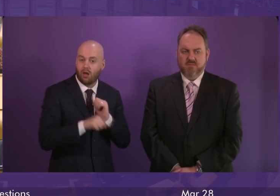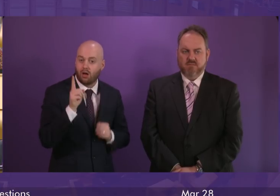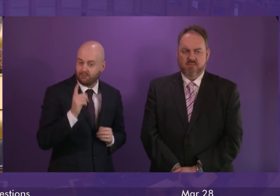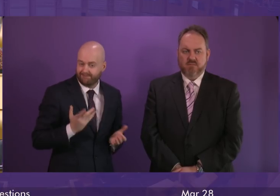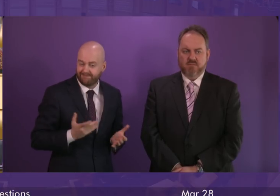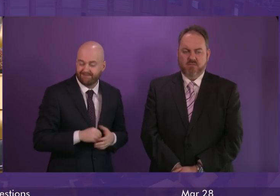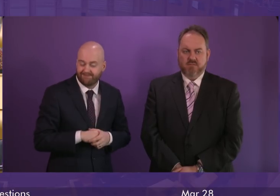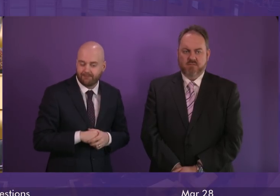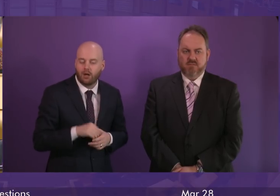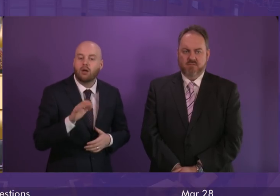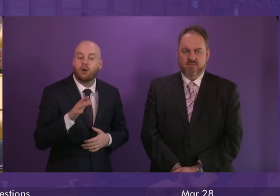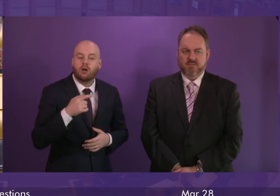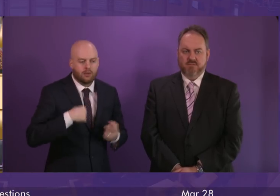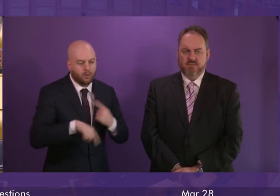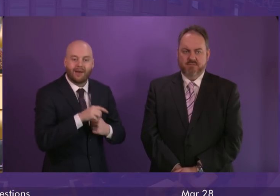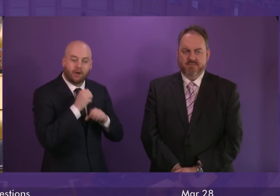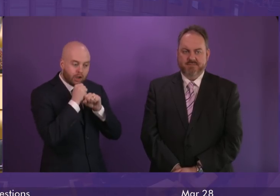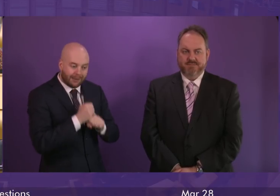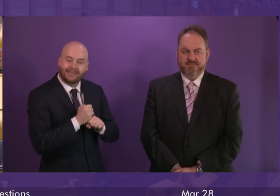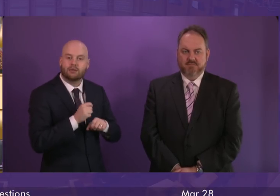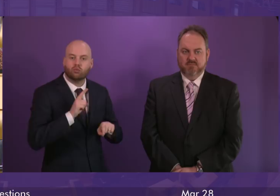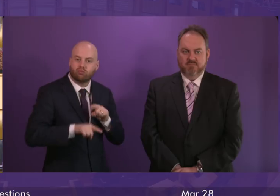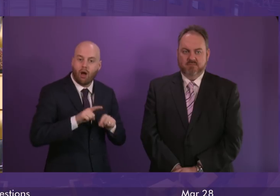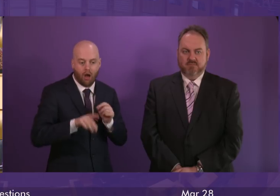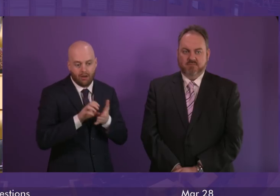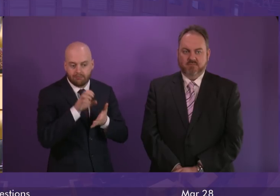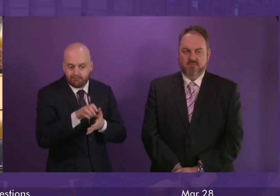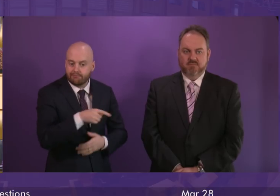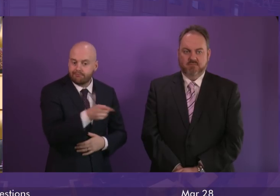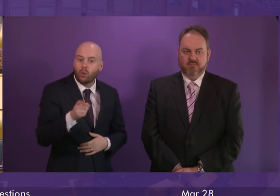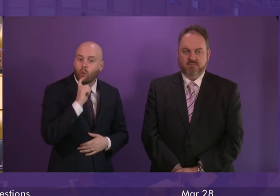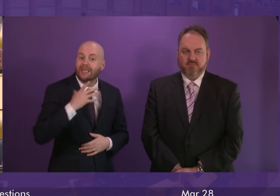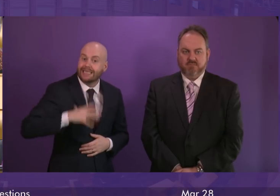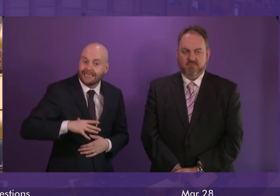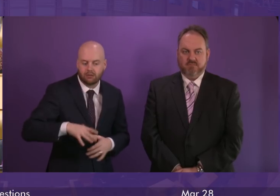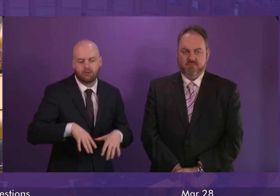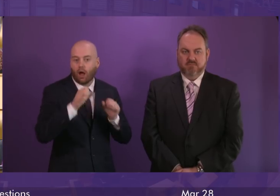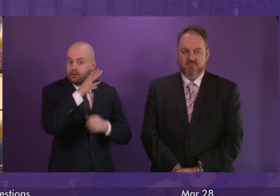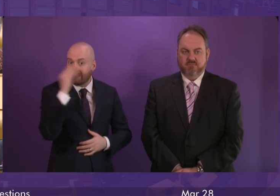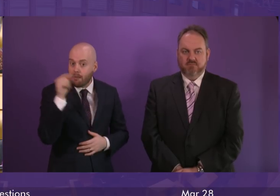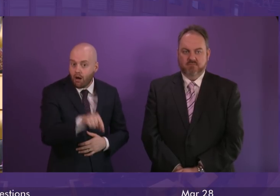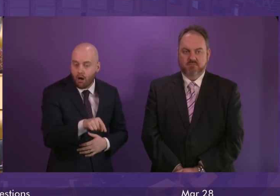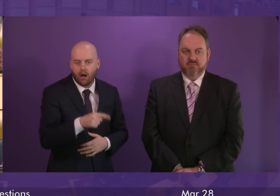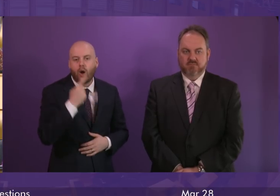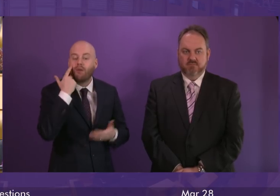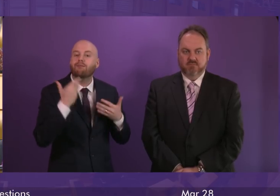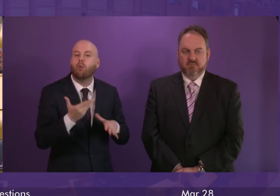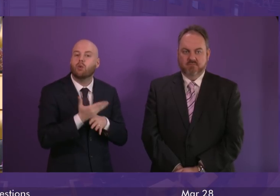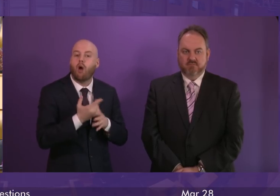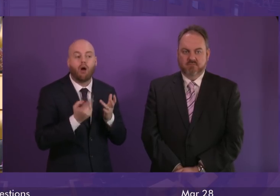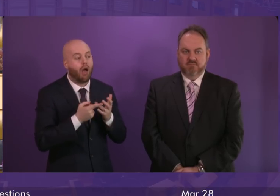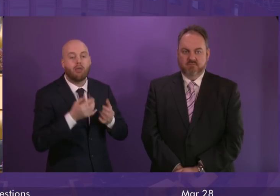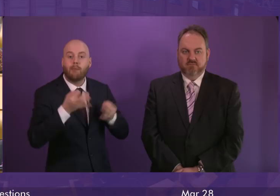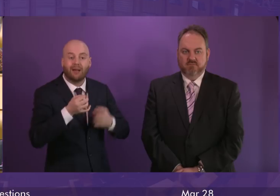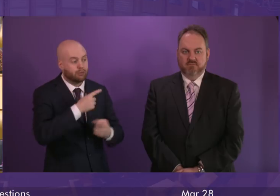committee to setting out options for the income supplement prior to the summer recess and we will do so and we look forward to working with members across the Chamber to design and implement